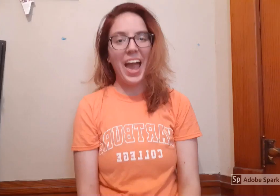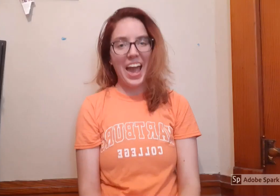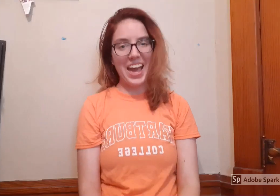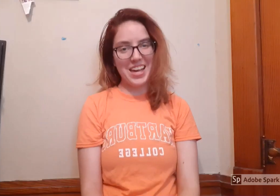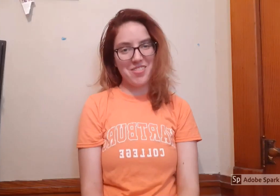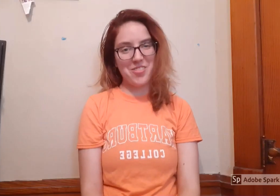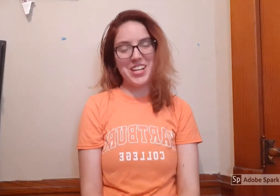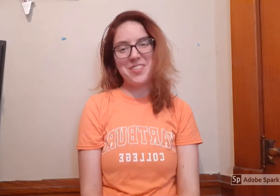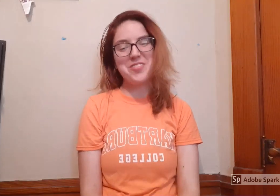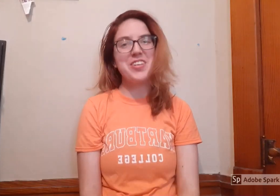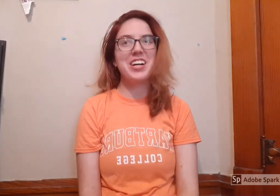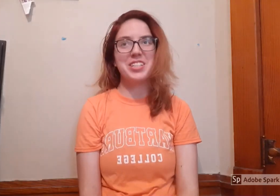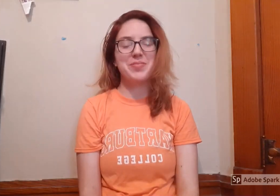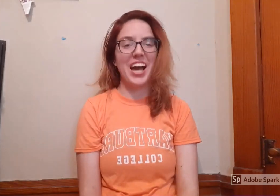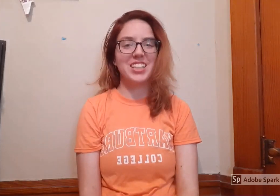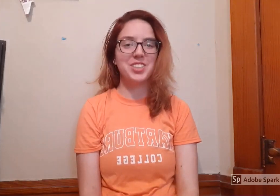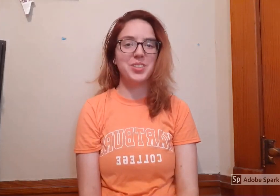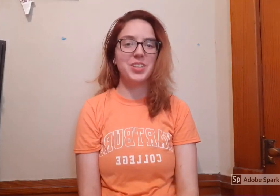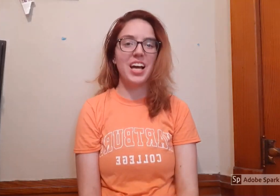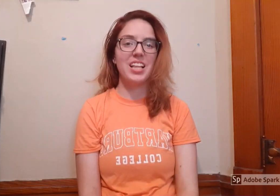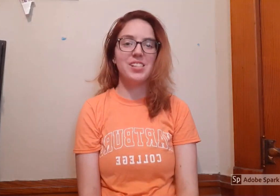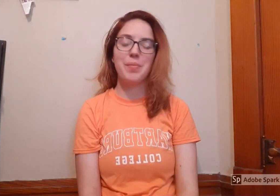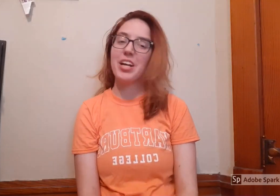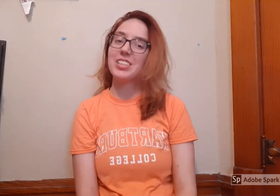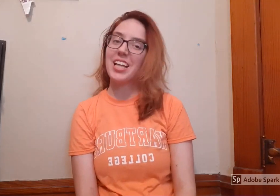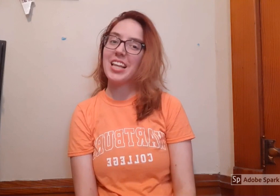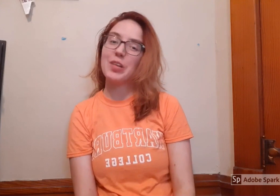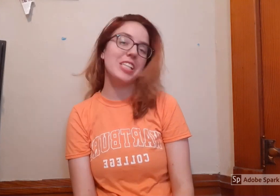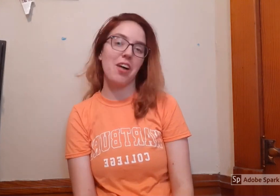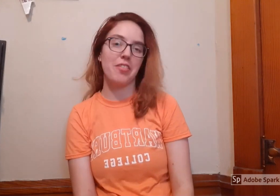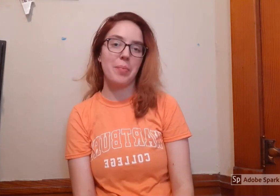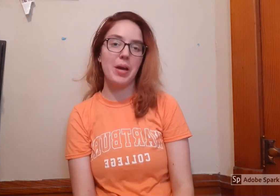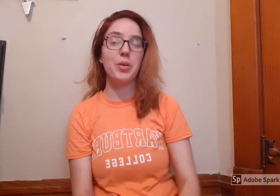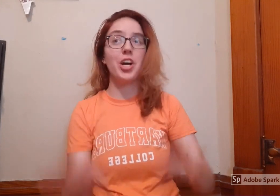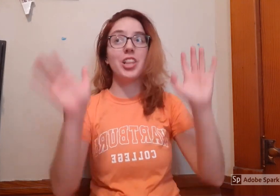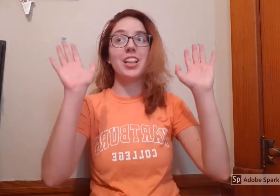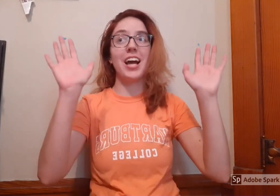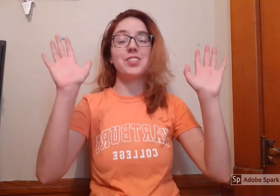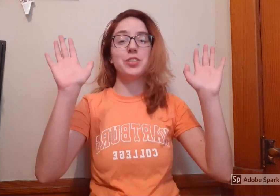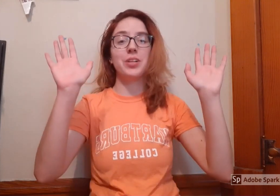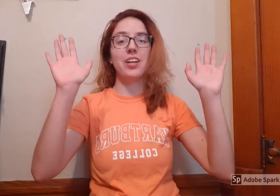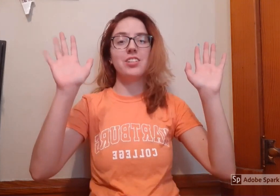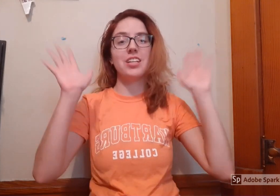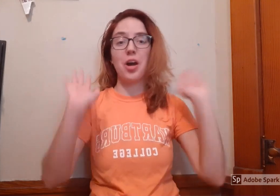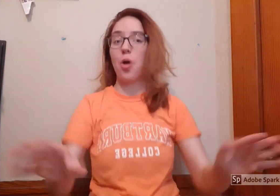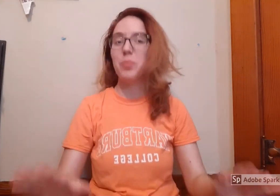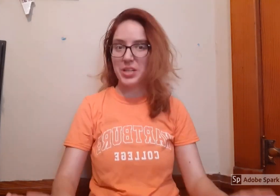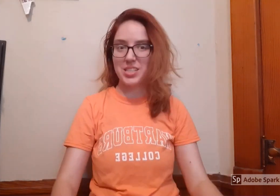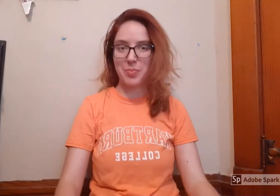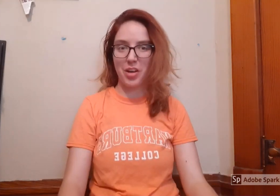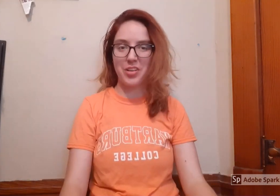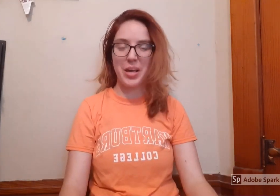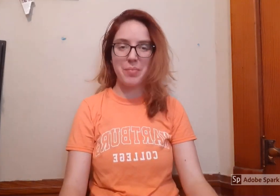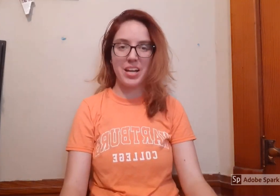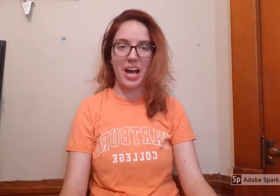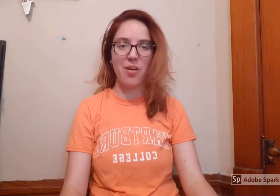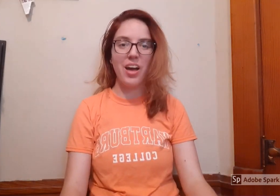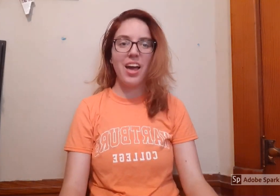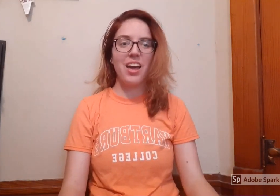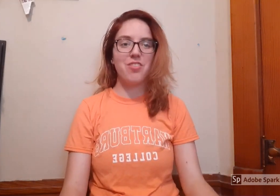Hey everyone and welcome back to the American Sign Language Alphabet. We are on the last few letters and I hope you can spell your name by now. If